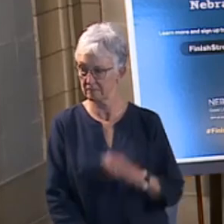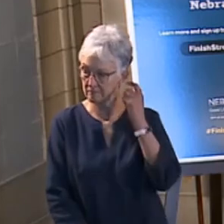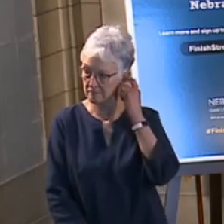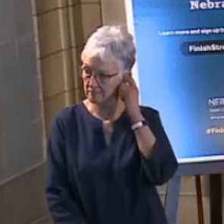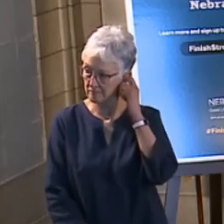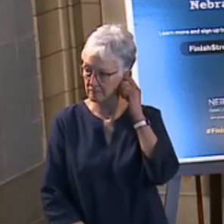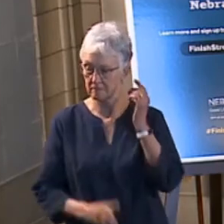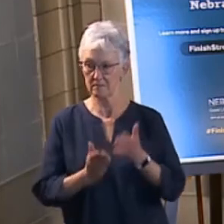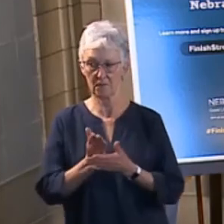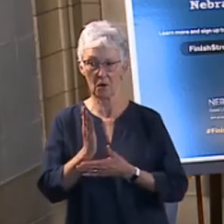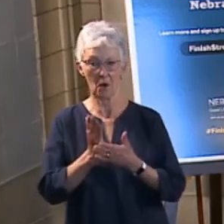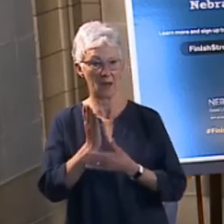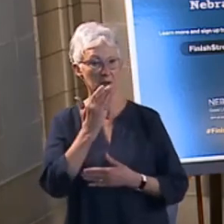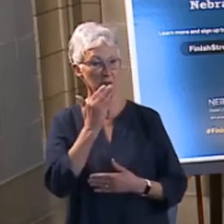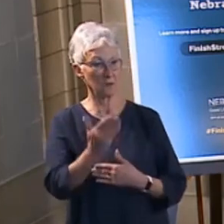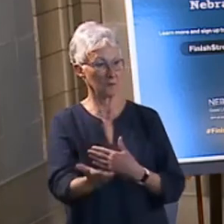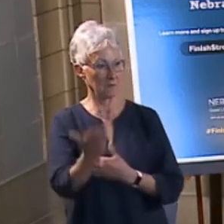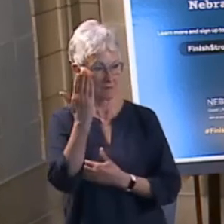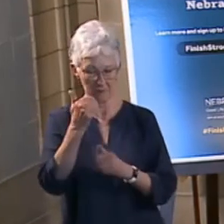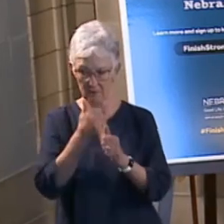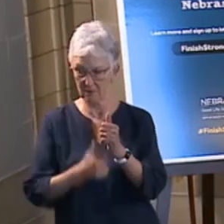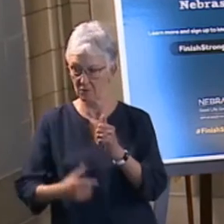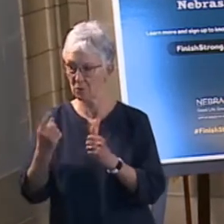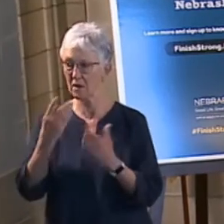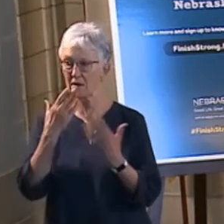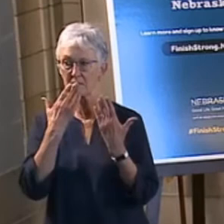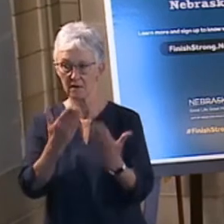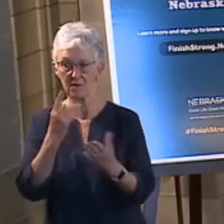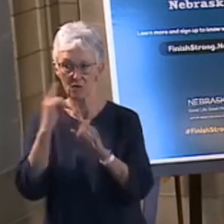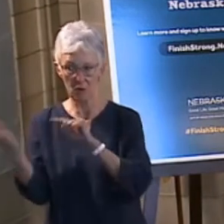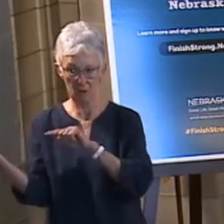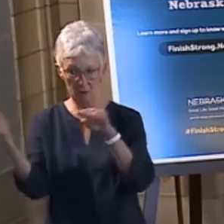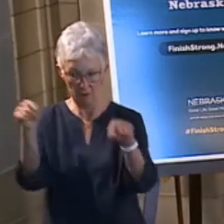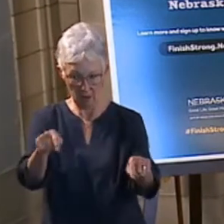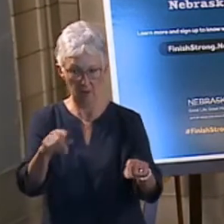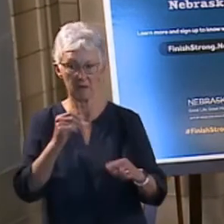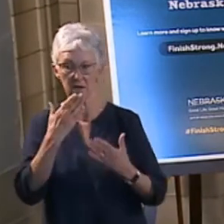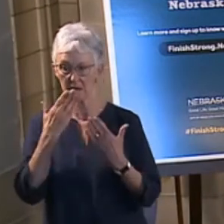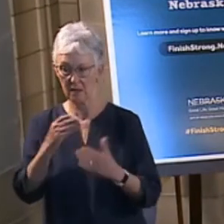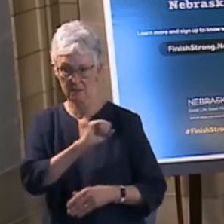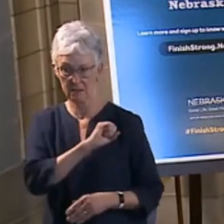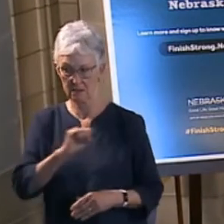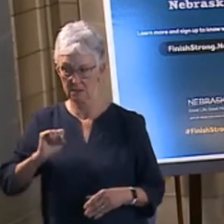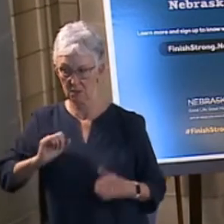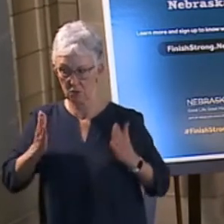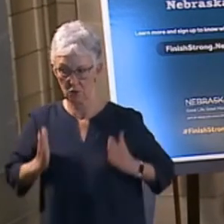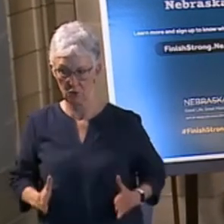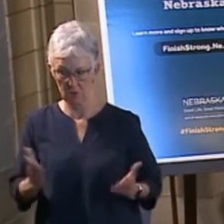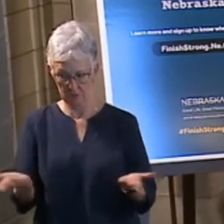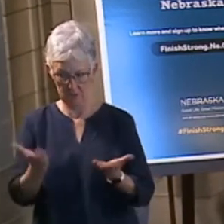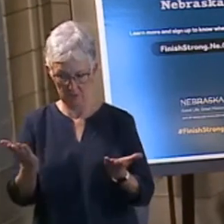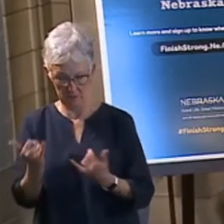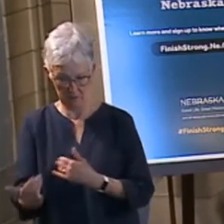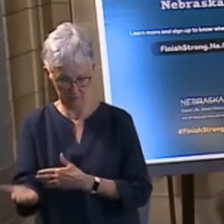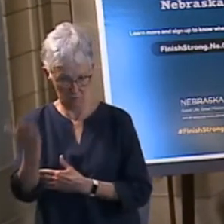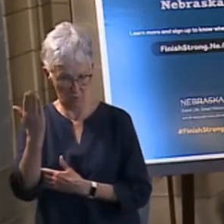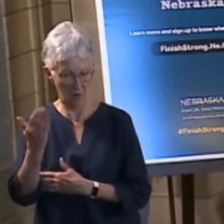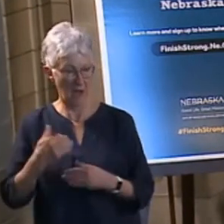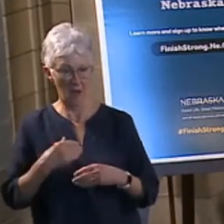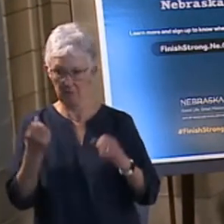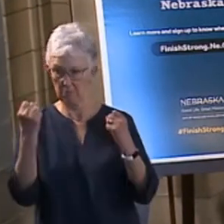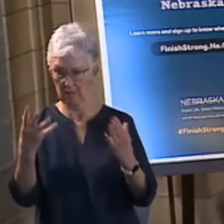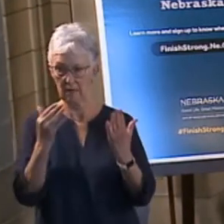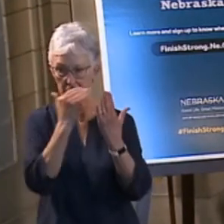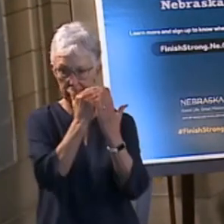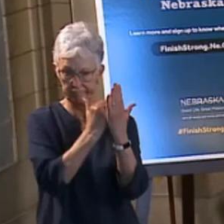All right, good morning, everybody. Thank you all for joining us. I want to thank the senators who are here today. We've got a number of things on the plate,